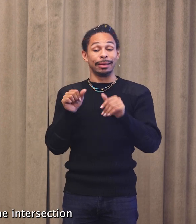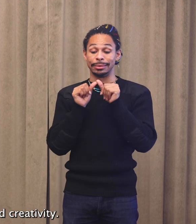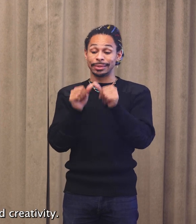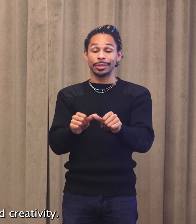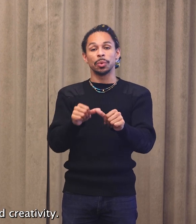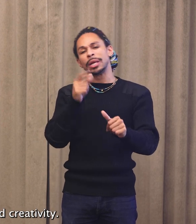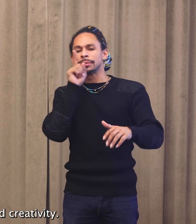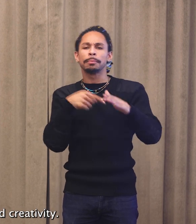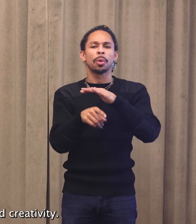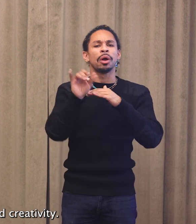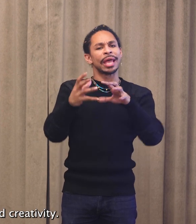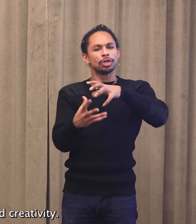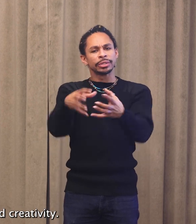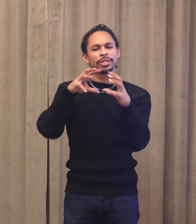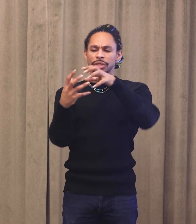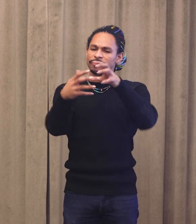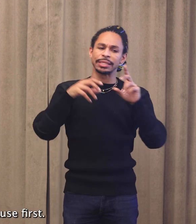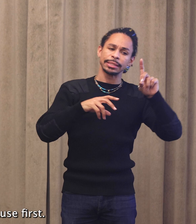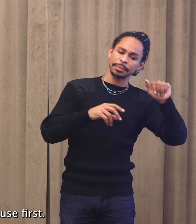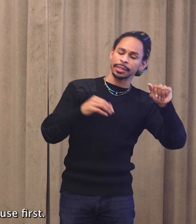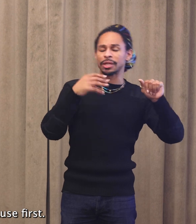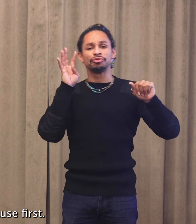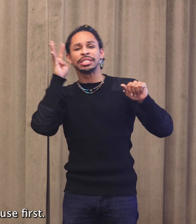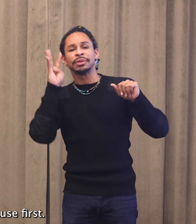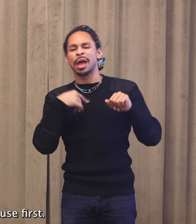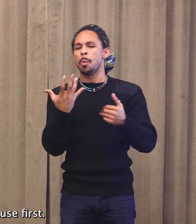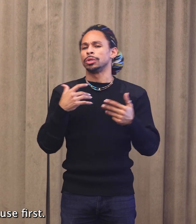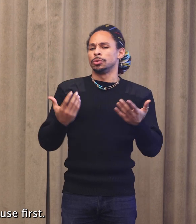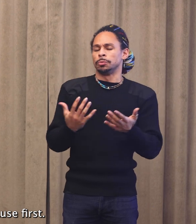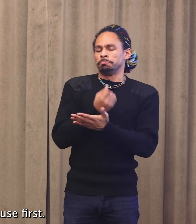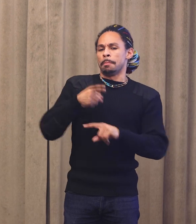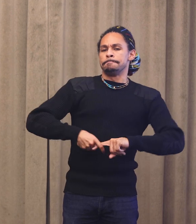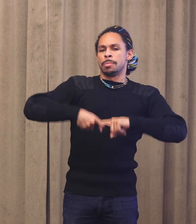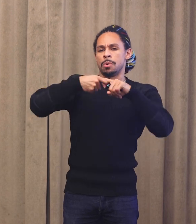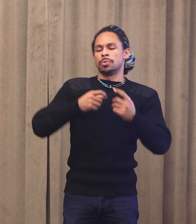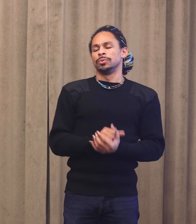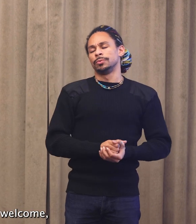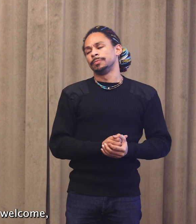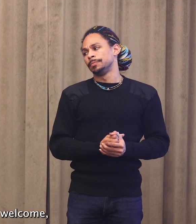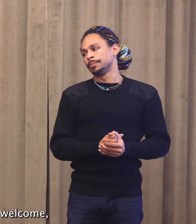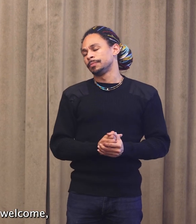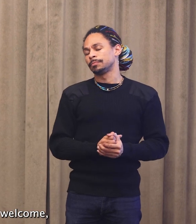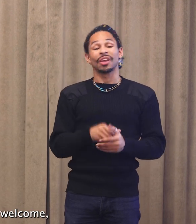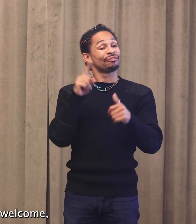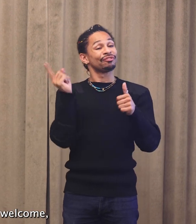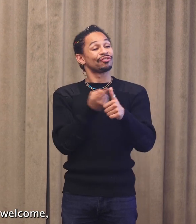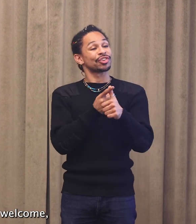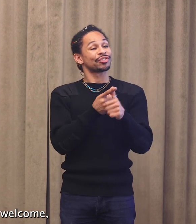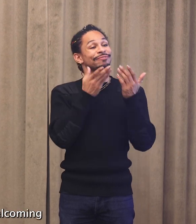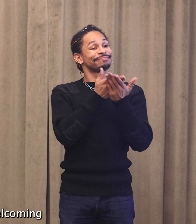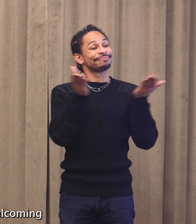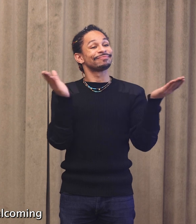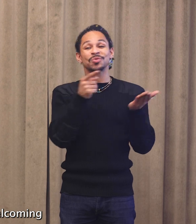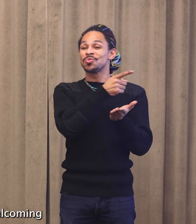intersection of disability and creativity, I'd like to pause. First, you are very welcome,